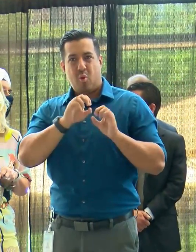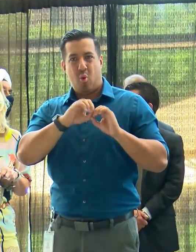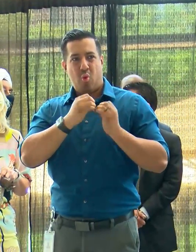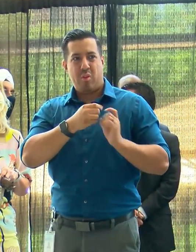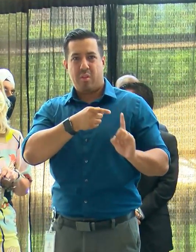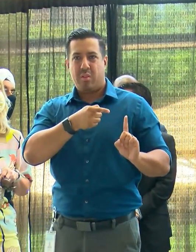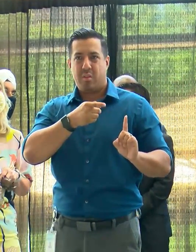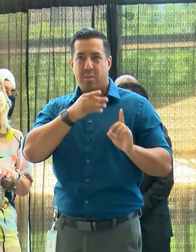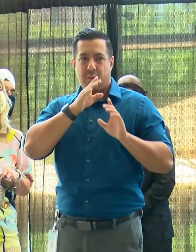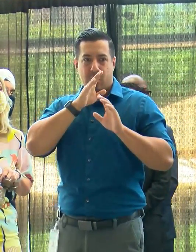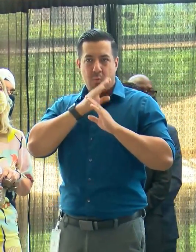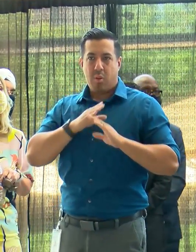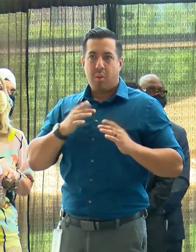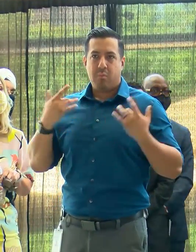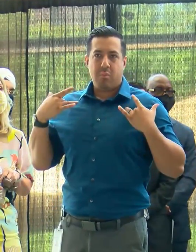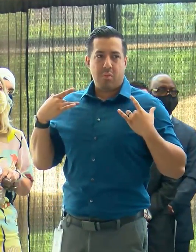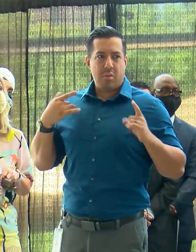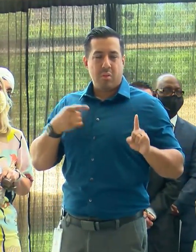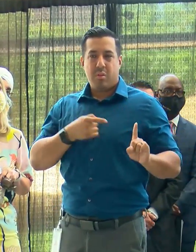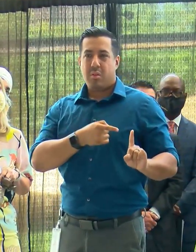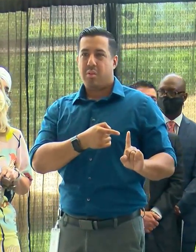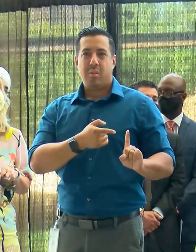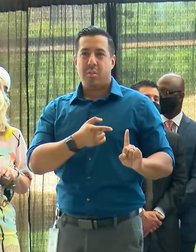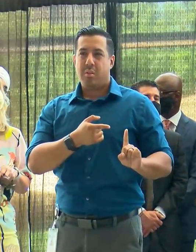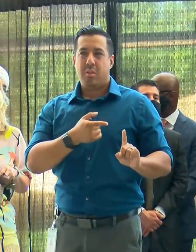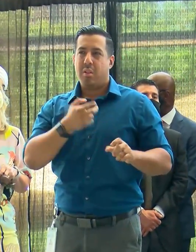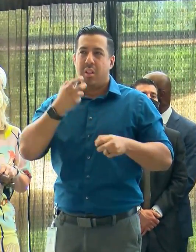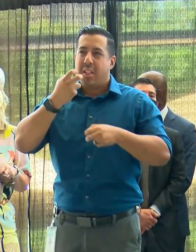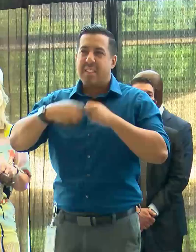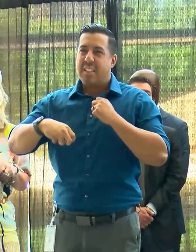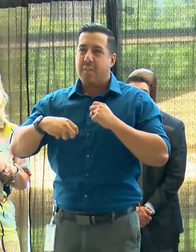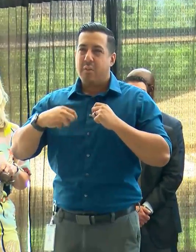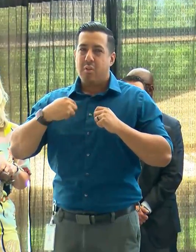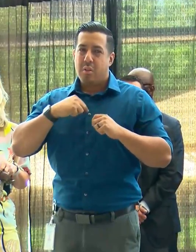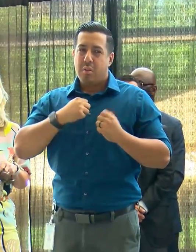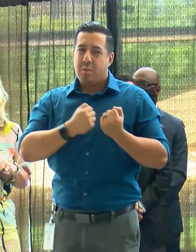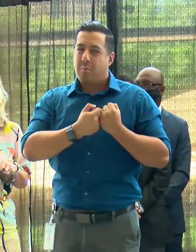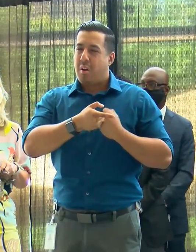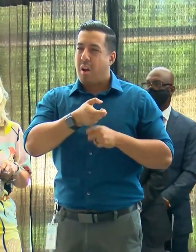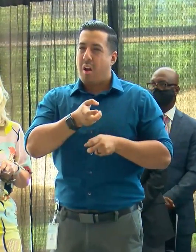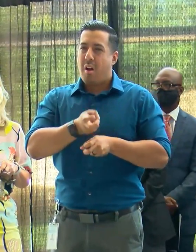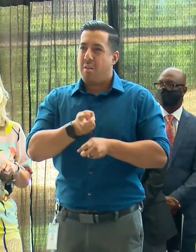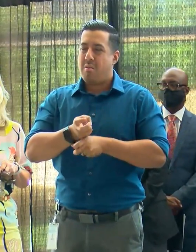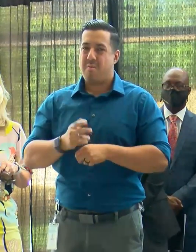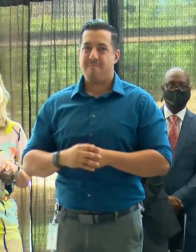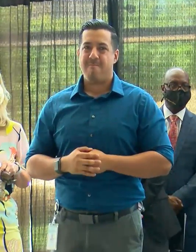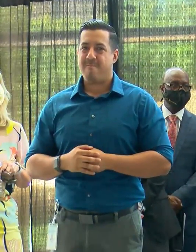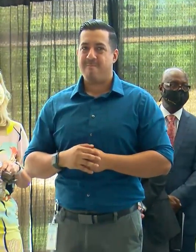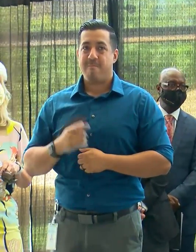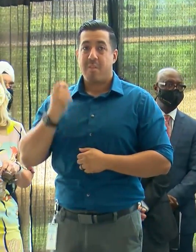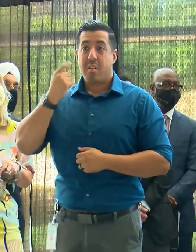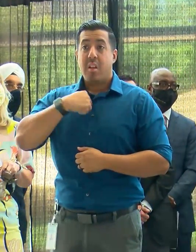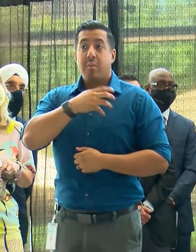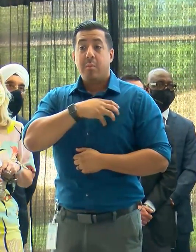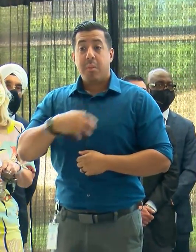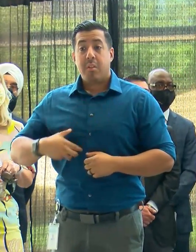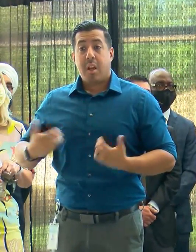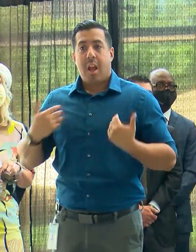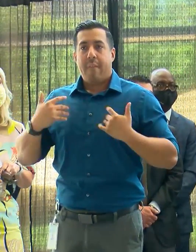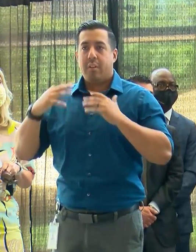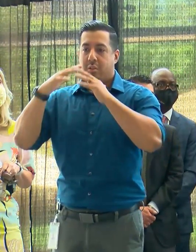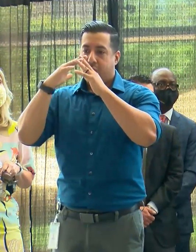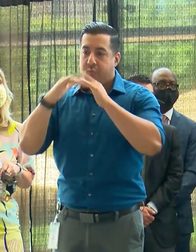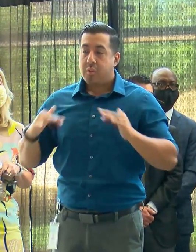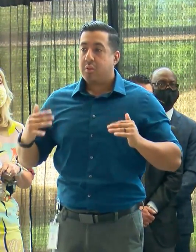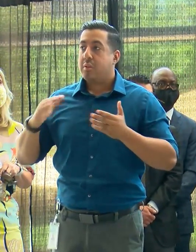silent on this issue. It's just very difficult to do that. You know, as a mayor, I represent the most diverse city